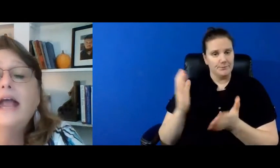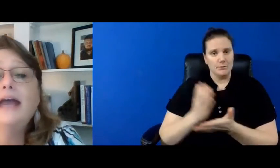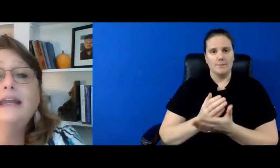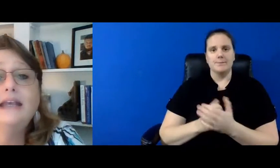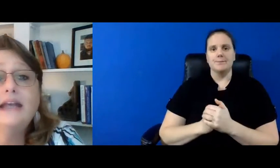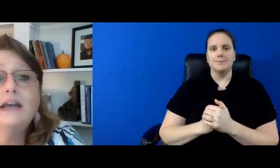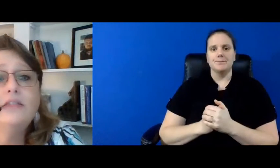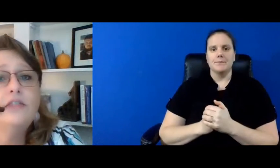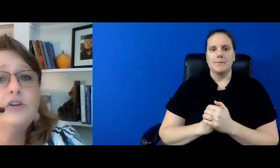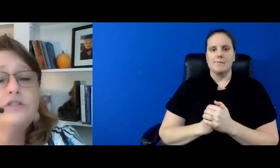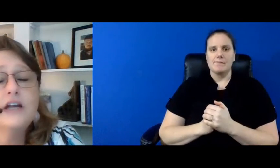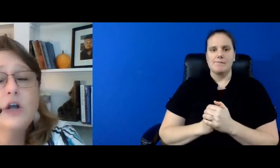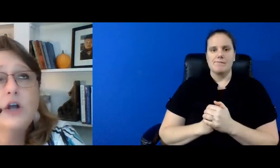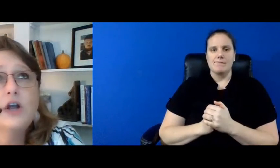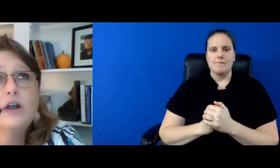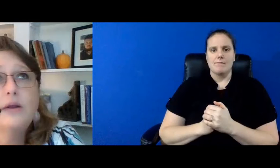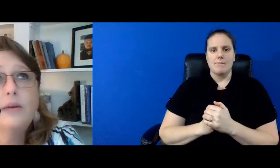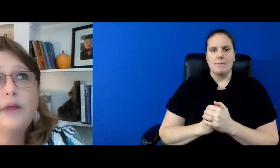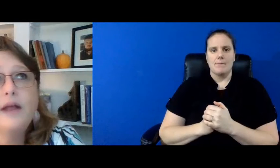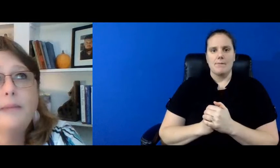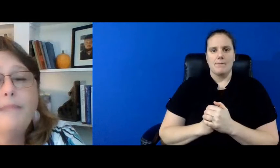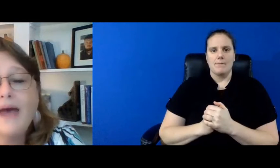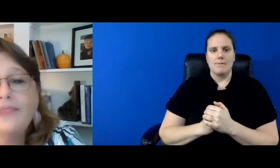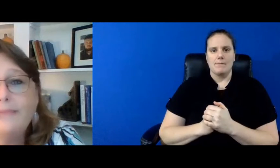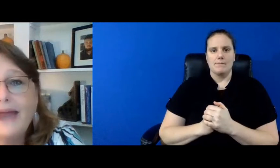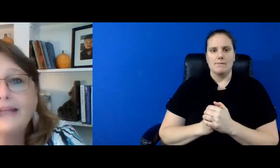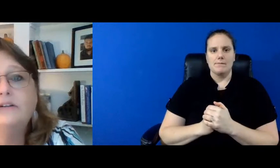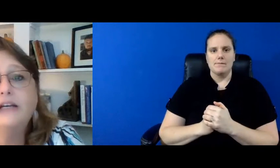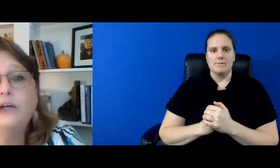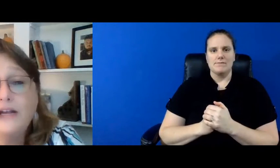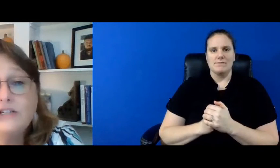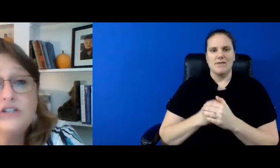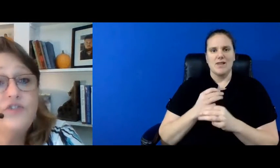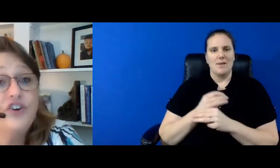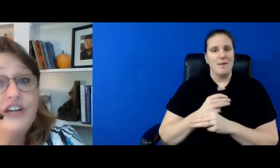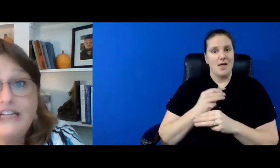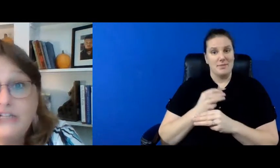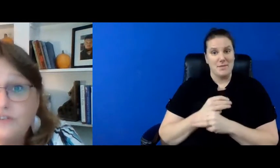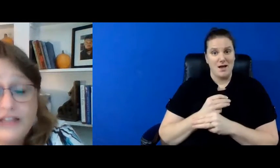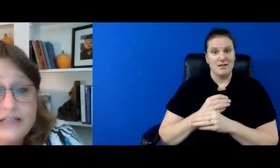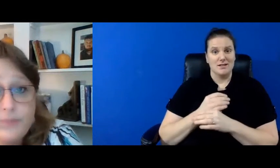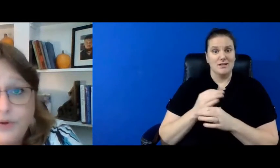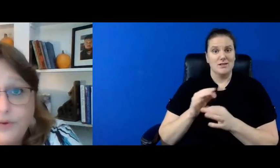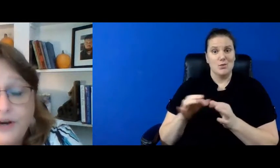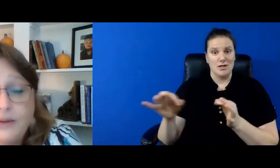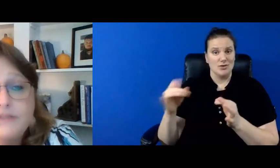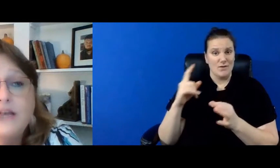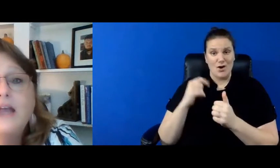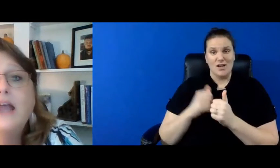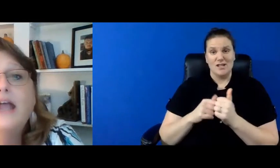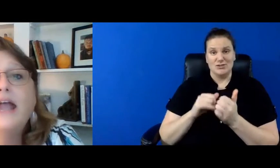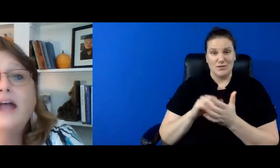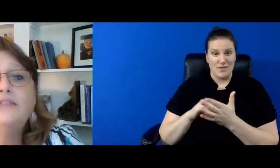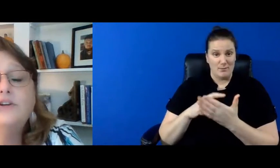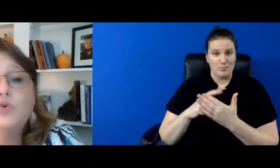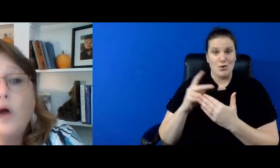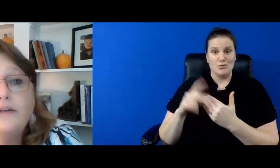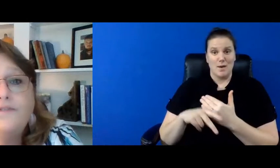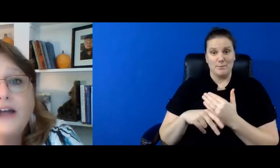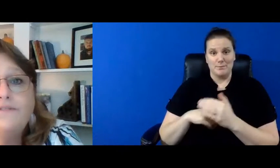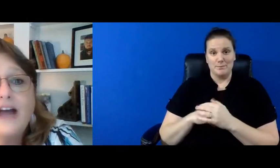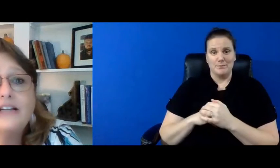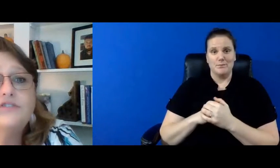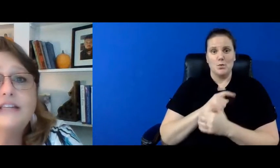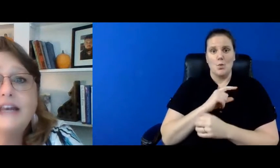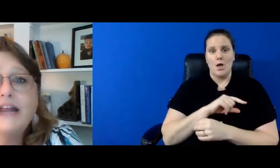and again there's mathematical equations for each of these programs and there's